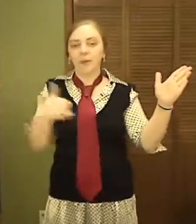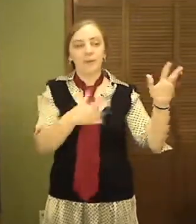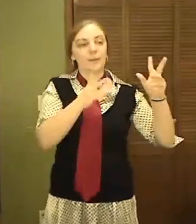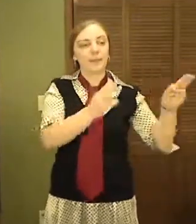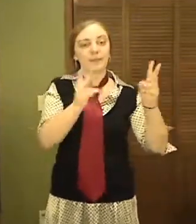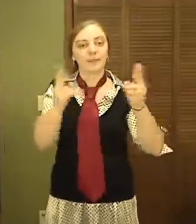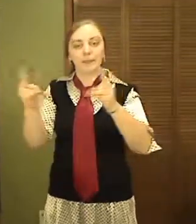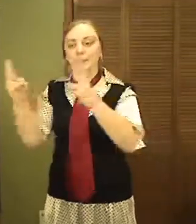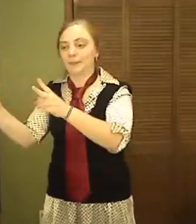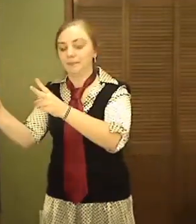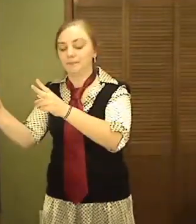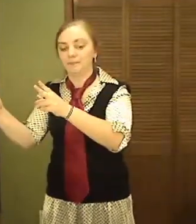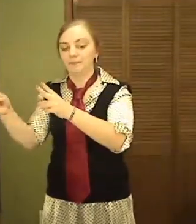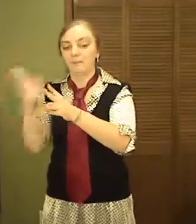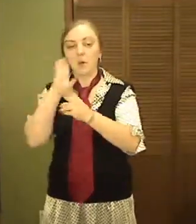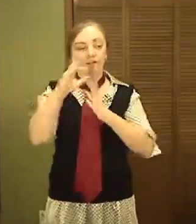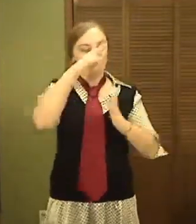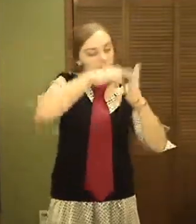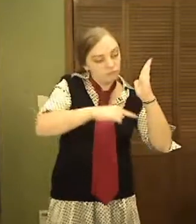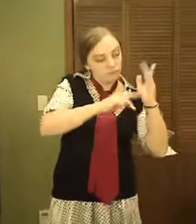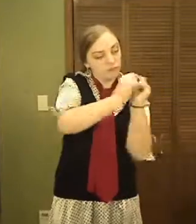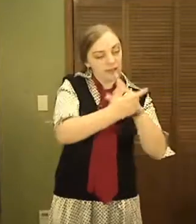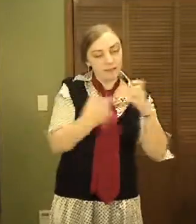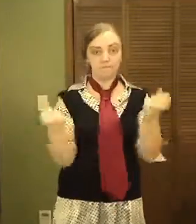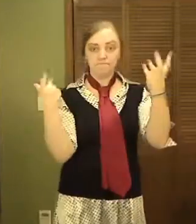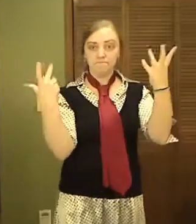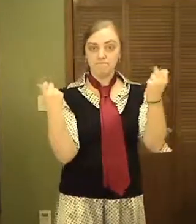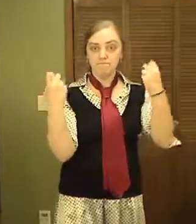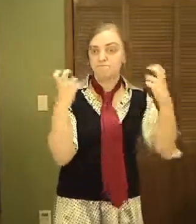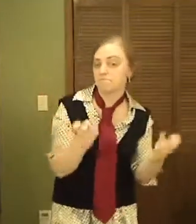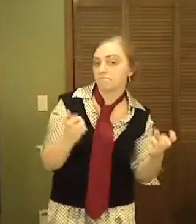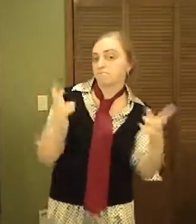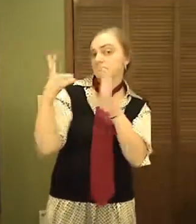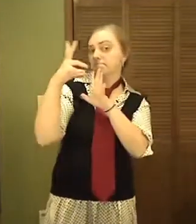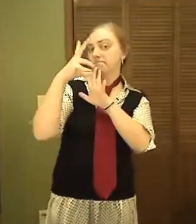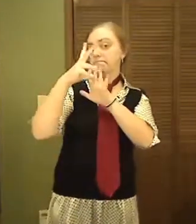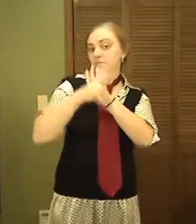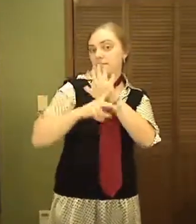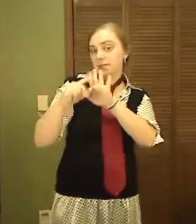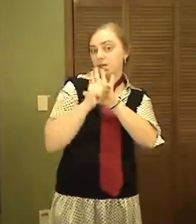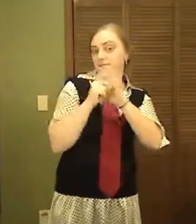We invite you to come back each day, see the next chapter.